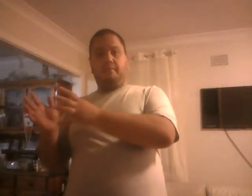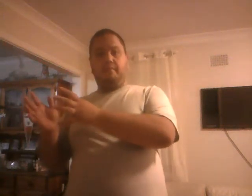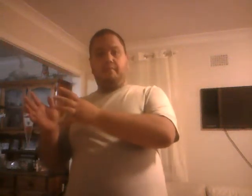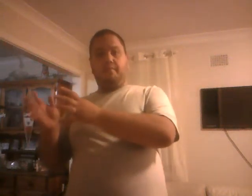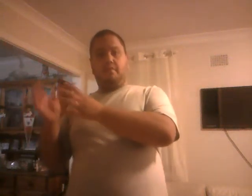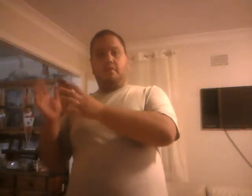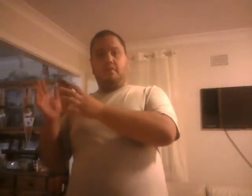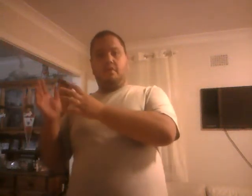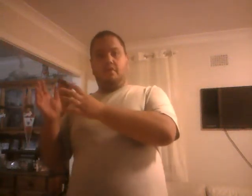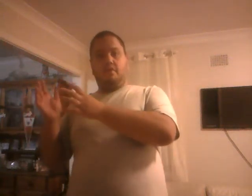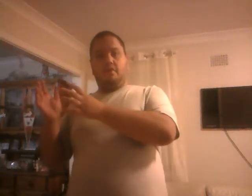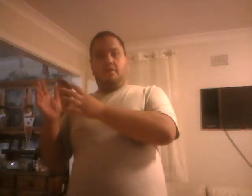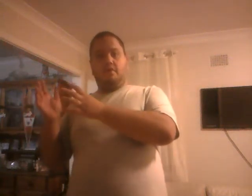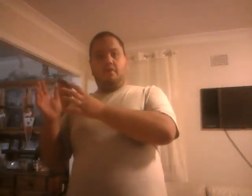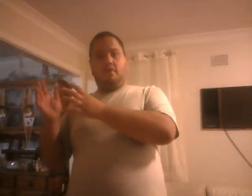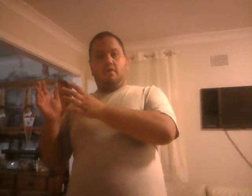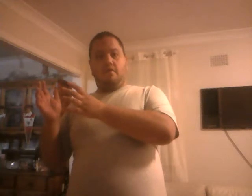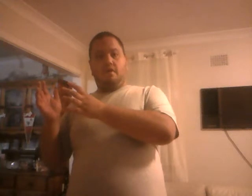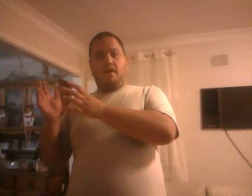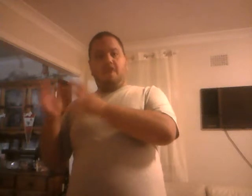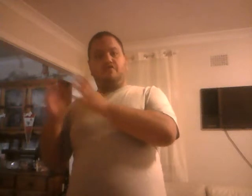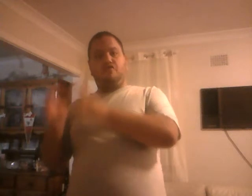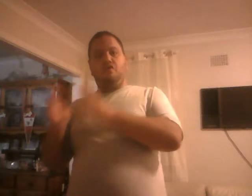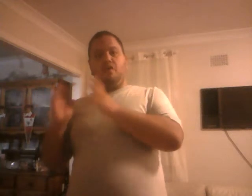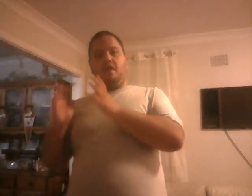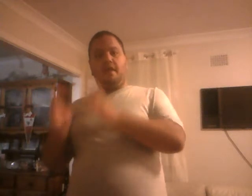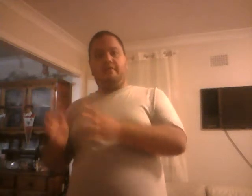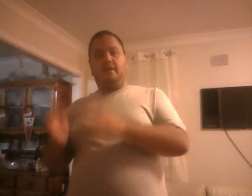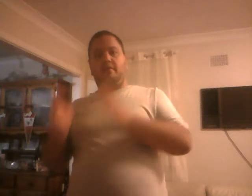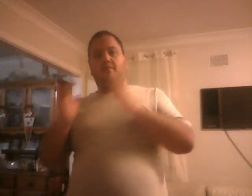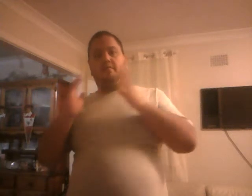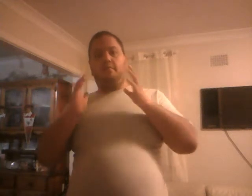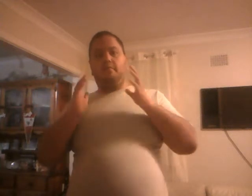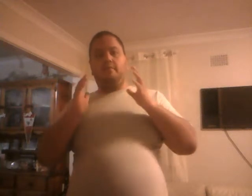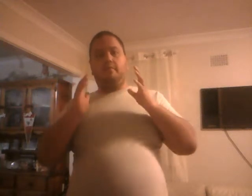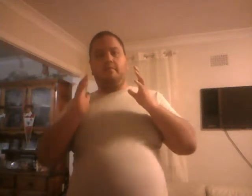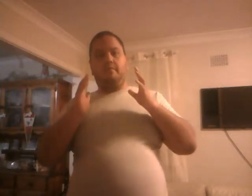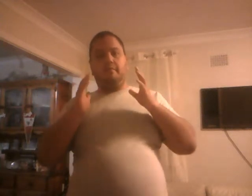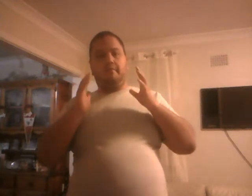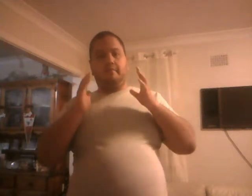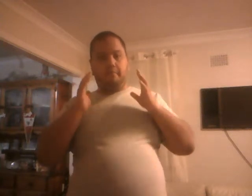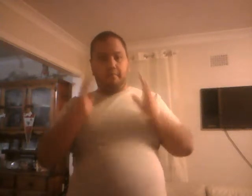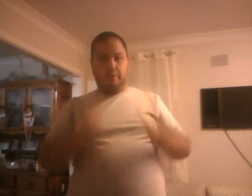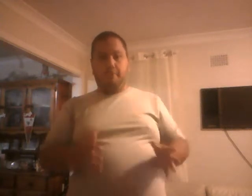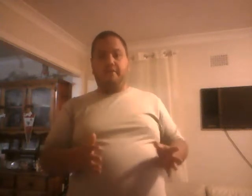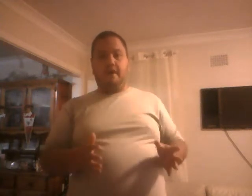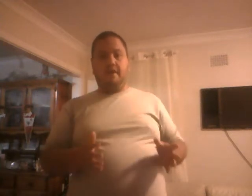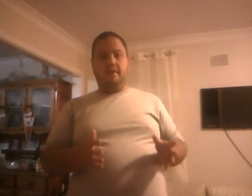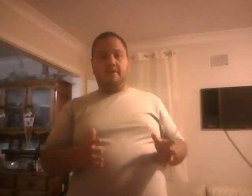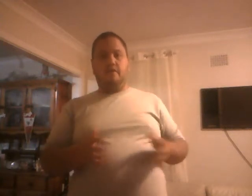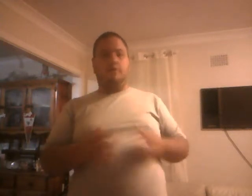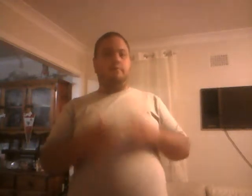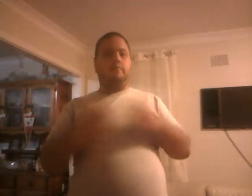a Jew loving, Hupta, or